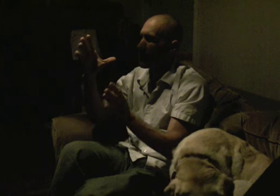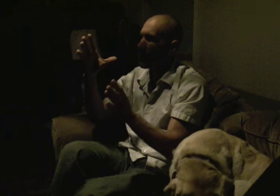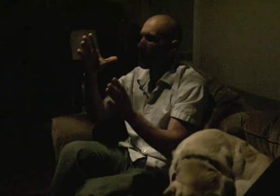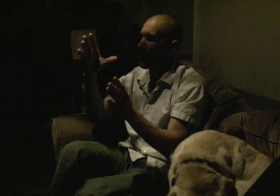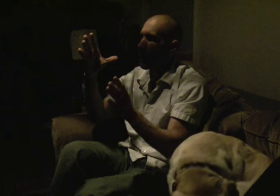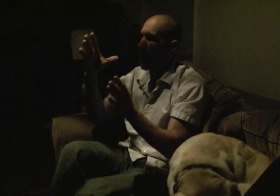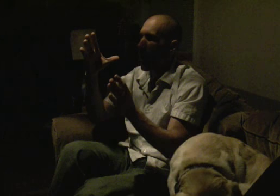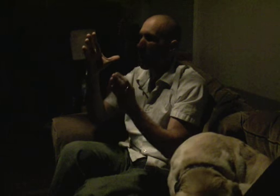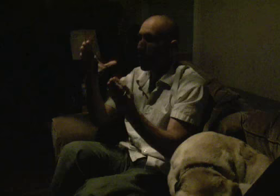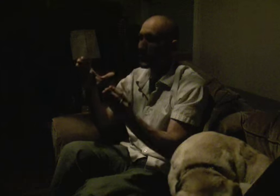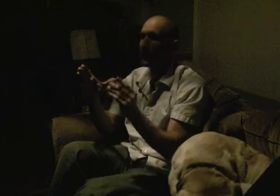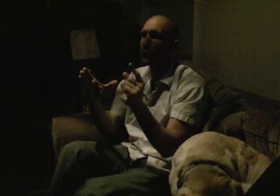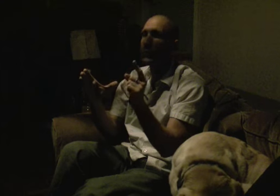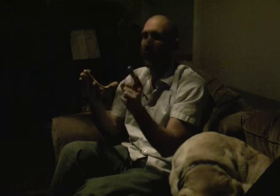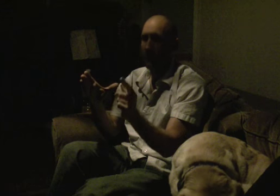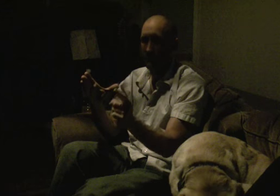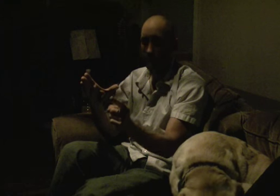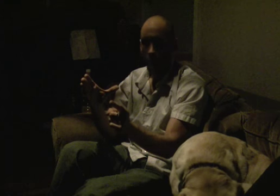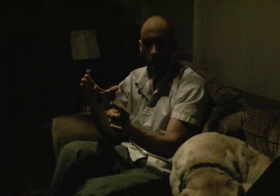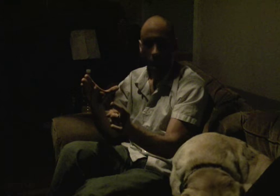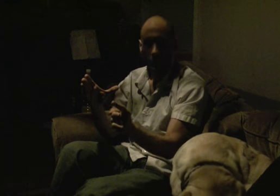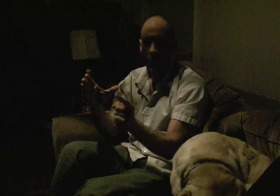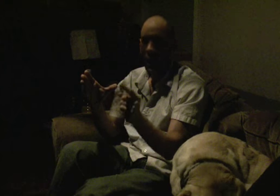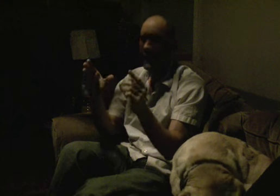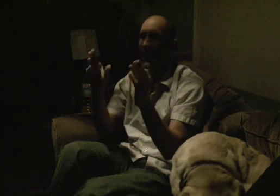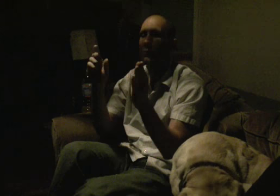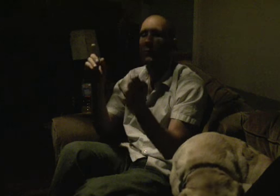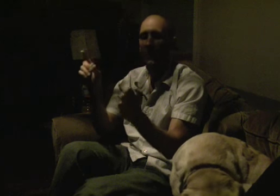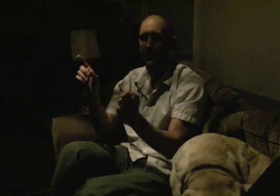And I wasn't breathing. I can't breathe.